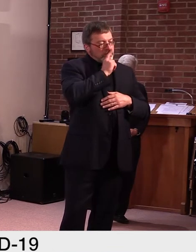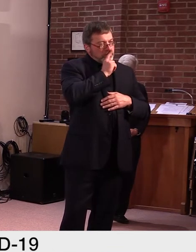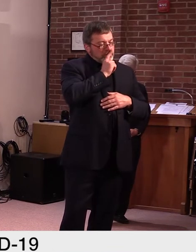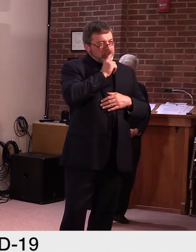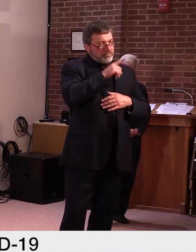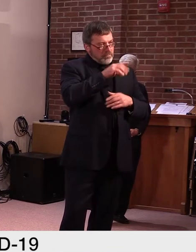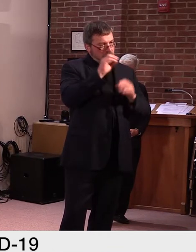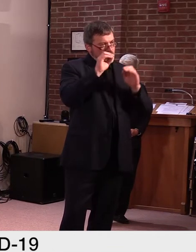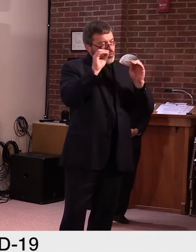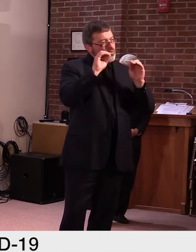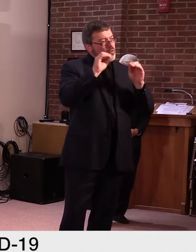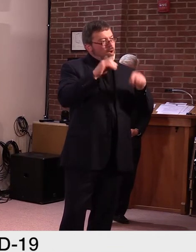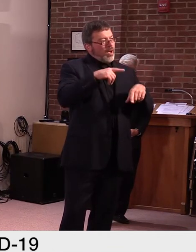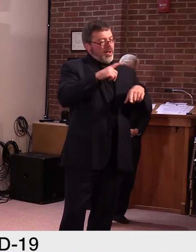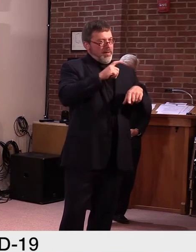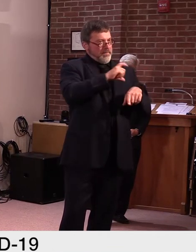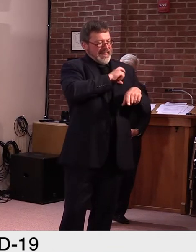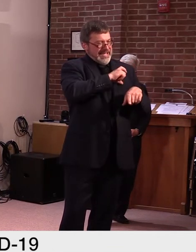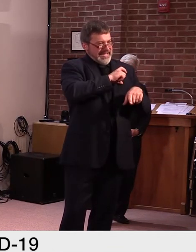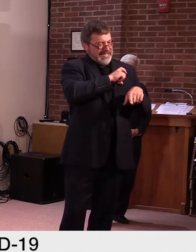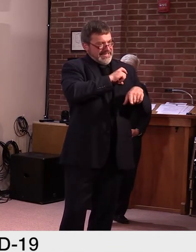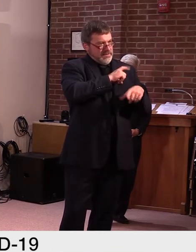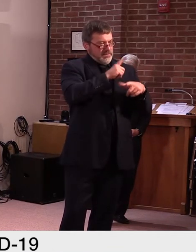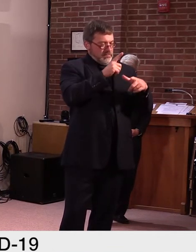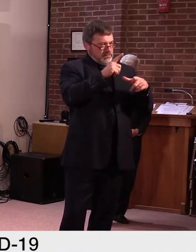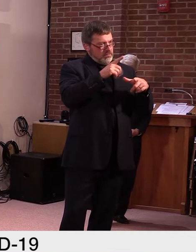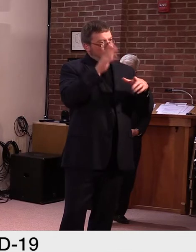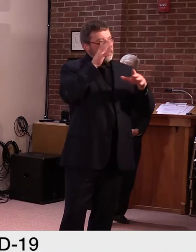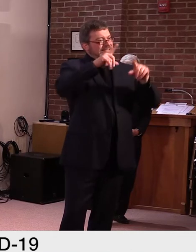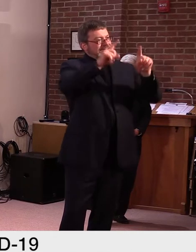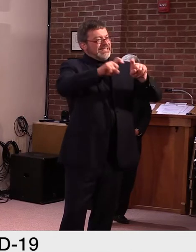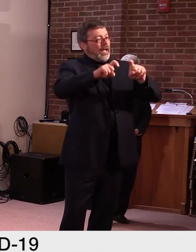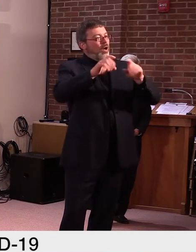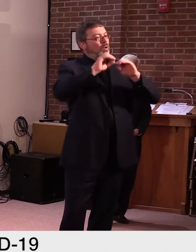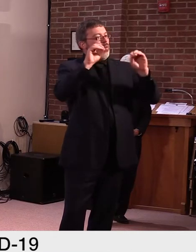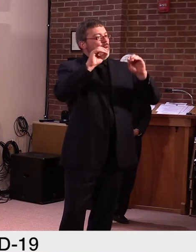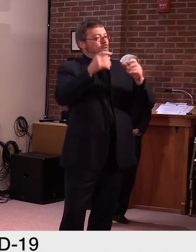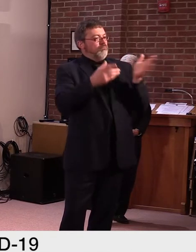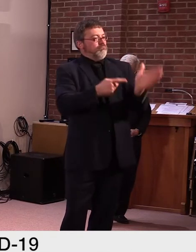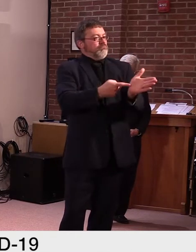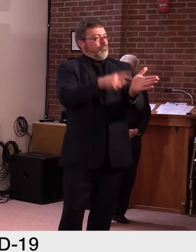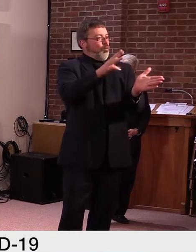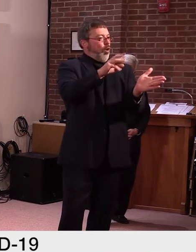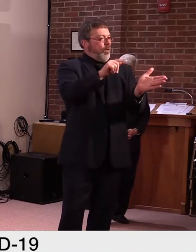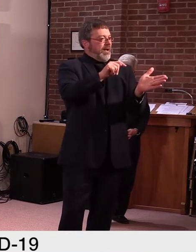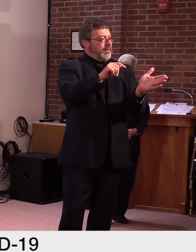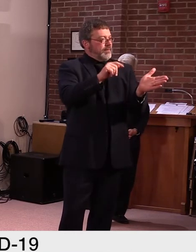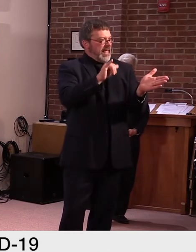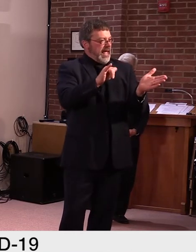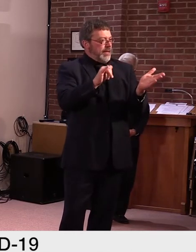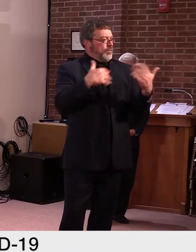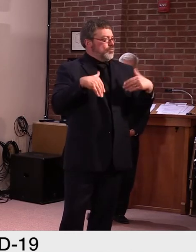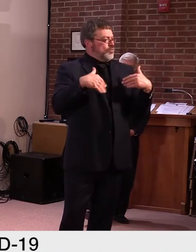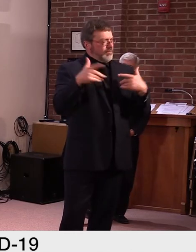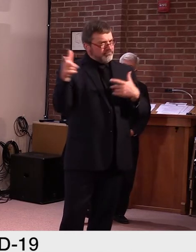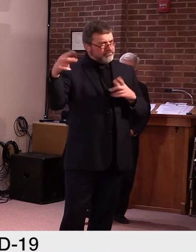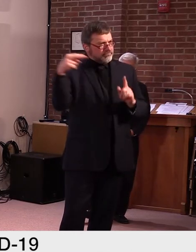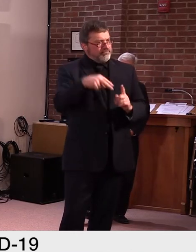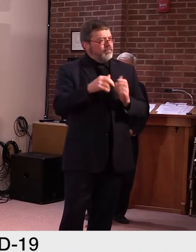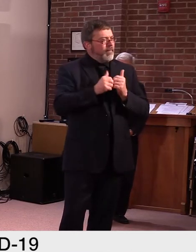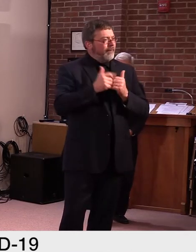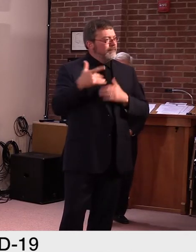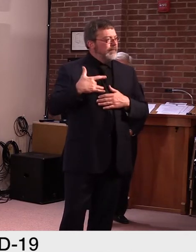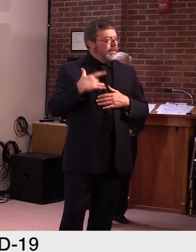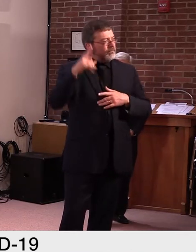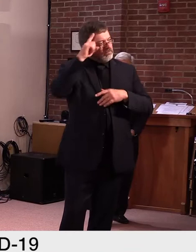it now? Are you planning the veto or do you want to let it become law? Yeah, we'll, we'll see. Um, I haven't looked at the bill. It has been my